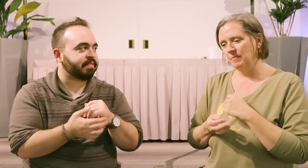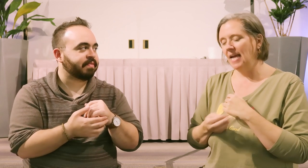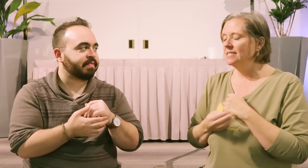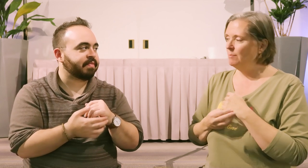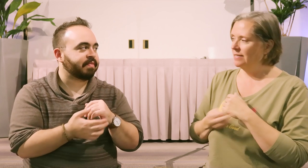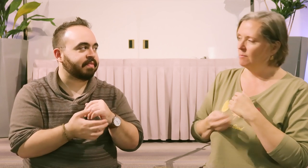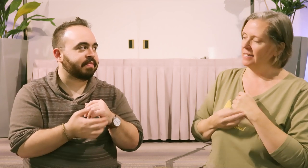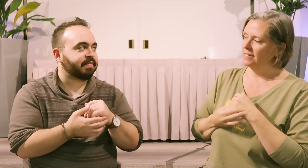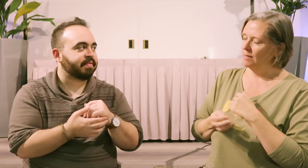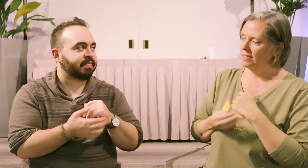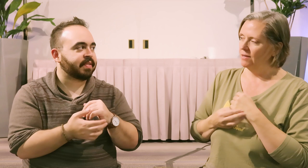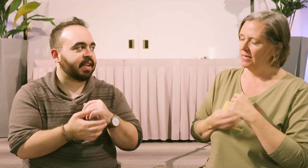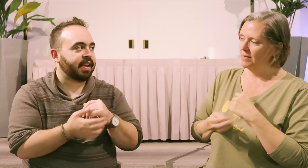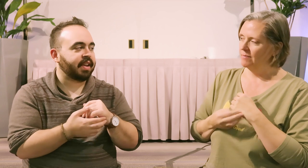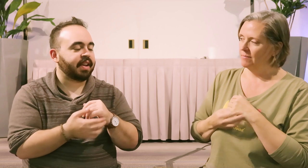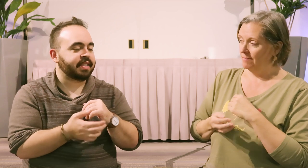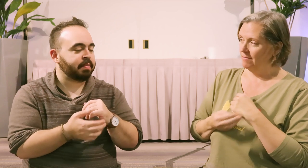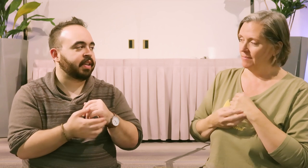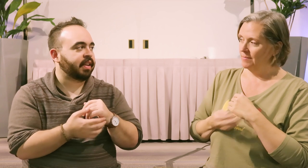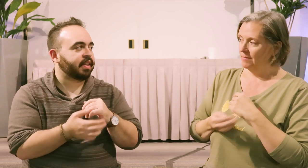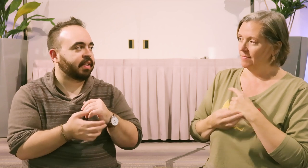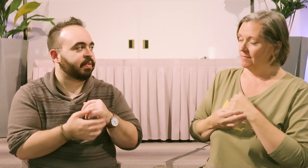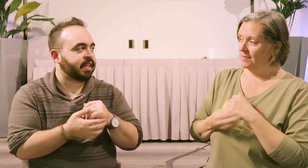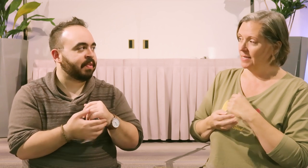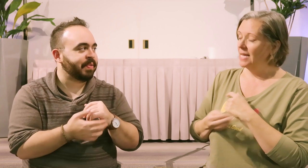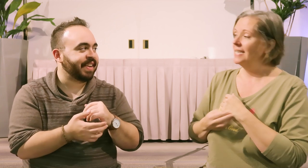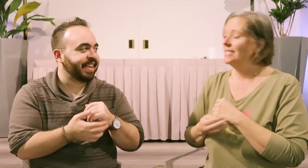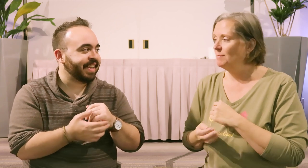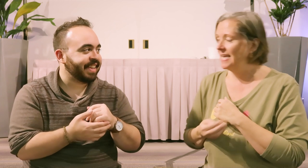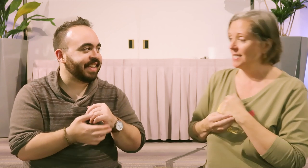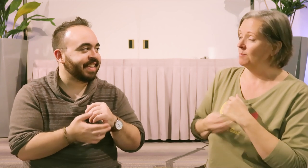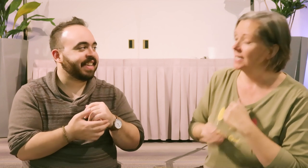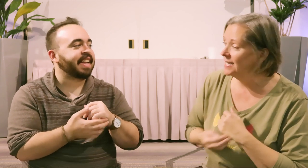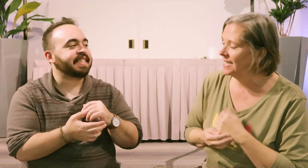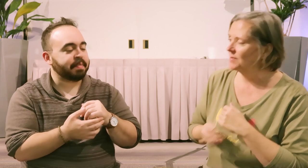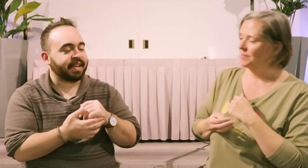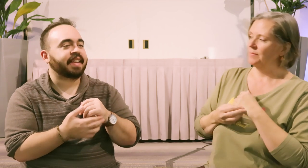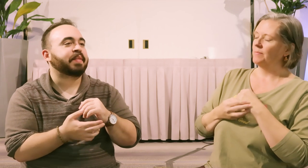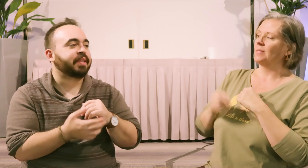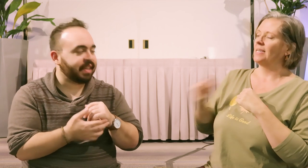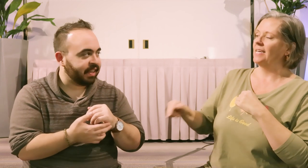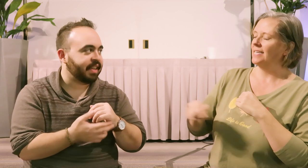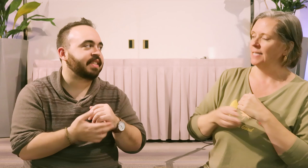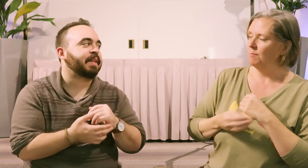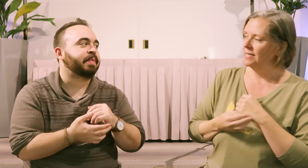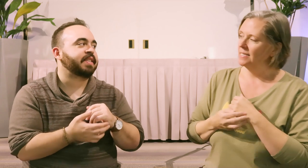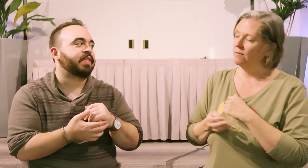I deeply and completely accept myself anyway. I deeply... Say that one more time. I deeply and completely... I deeply and completely accept myself